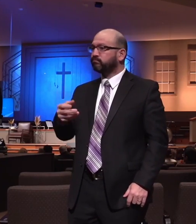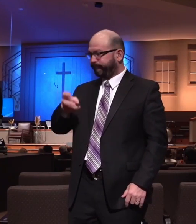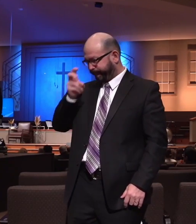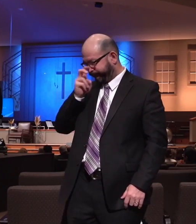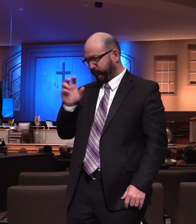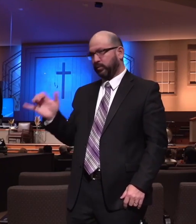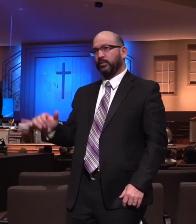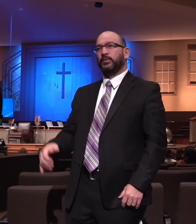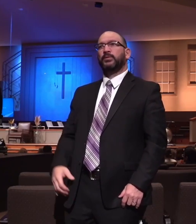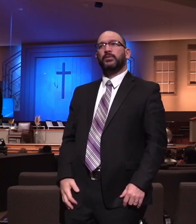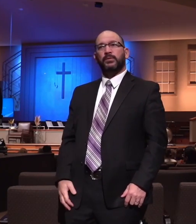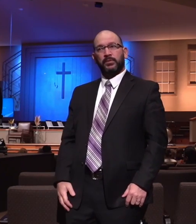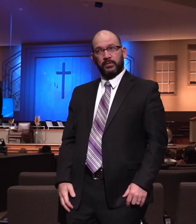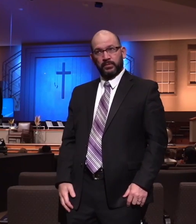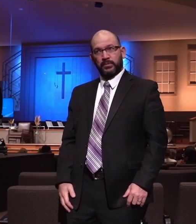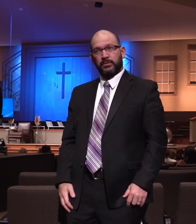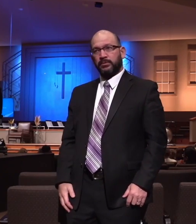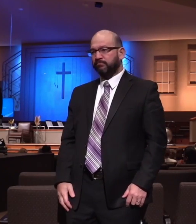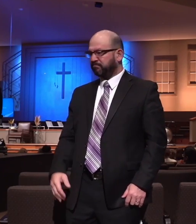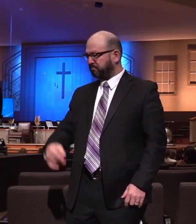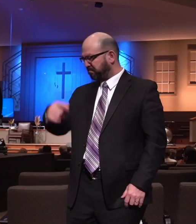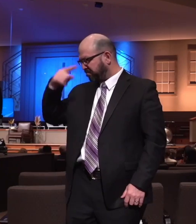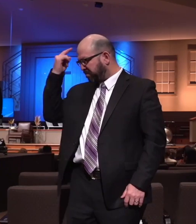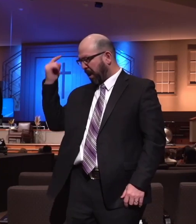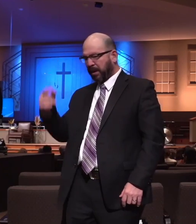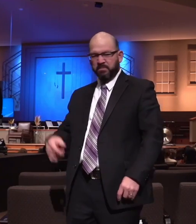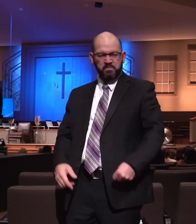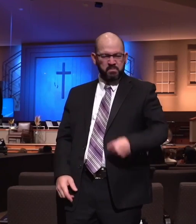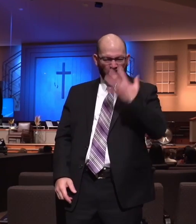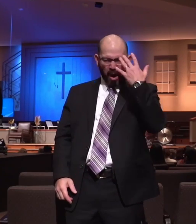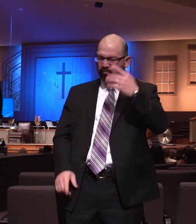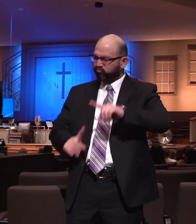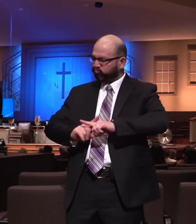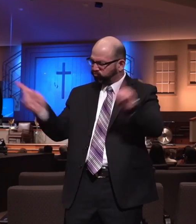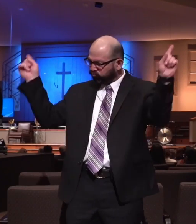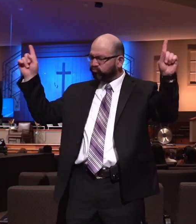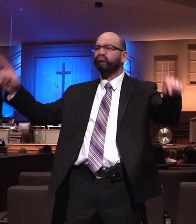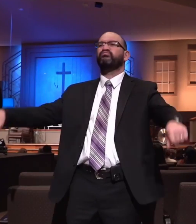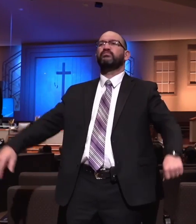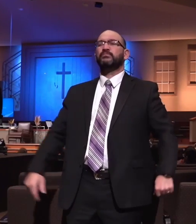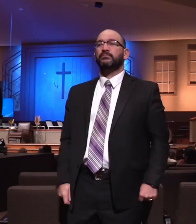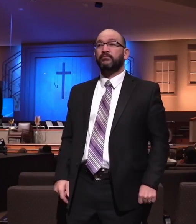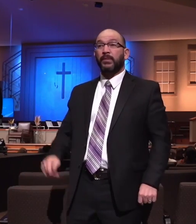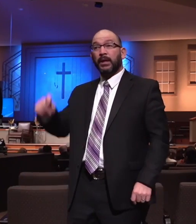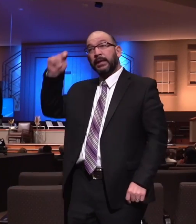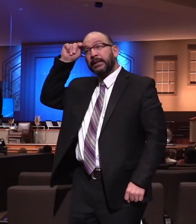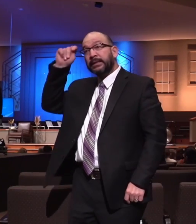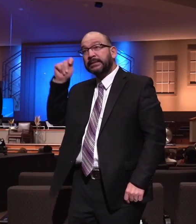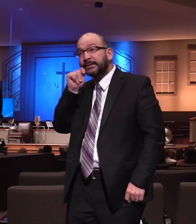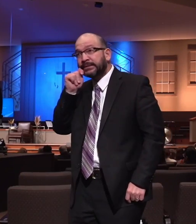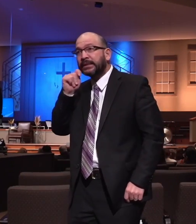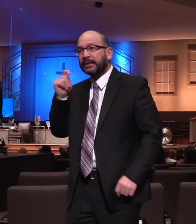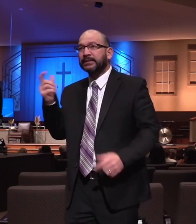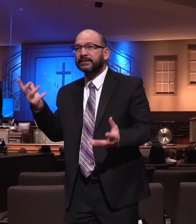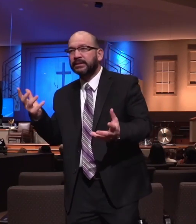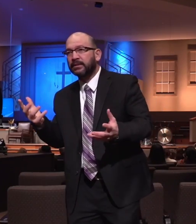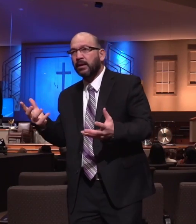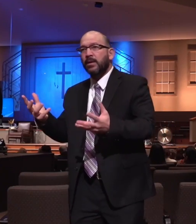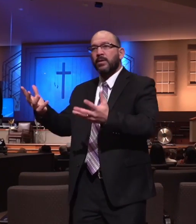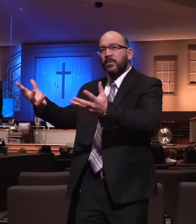They're kind of strong. And so you'll see a teenager. Teenagers like to start shopping for counsel and picking someone that will believe and